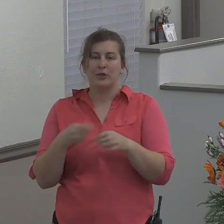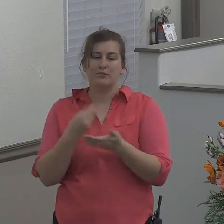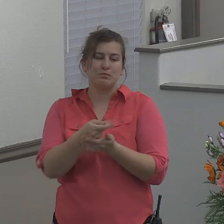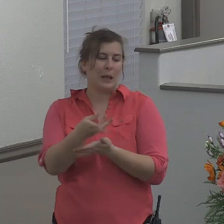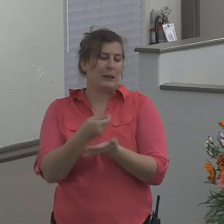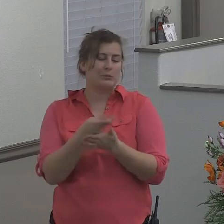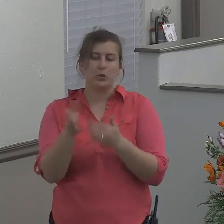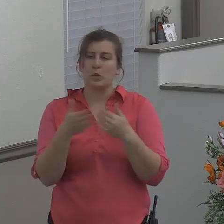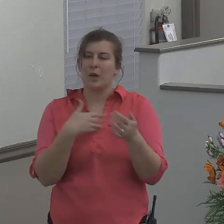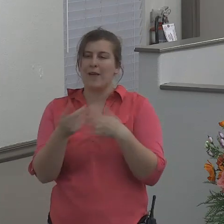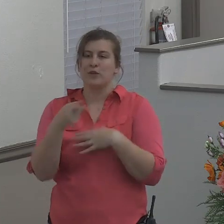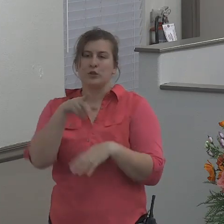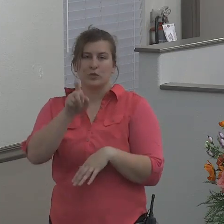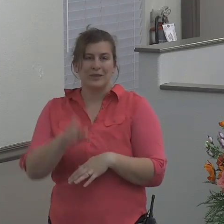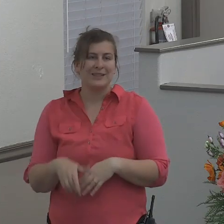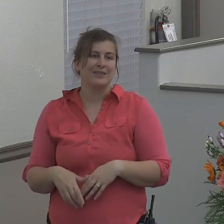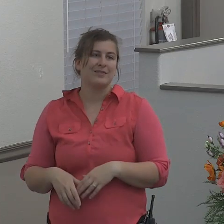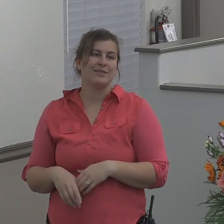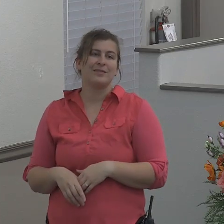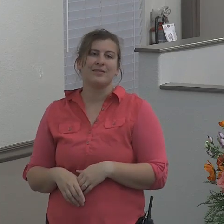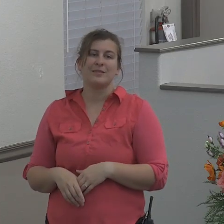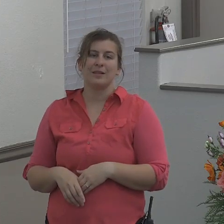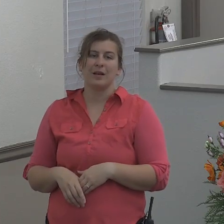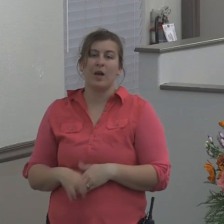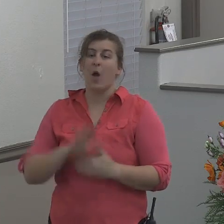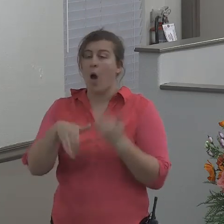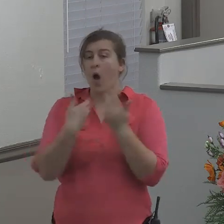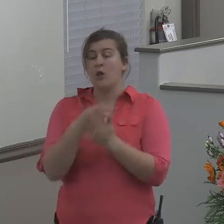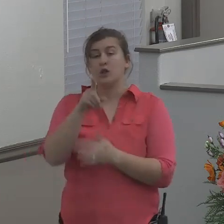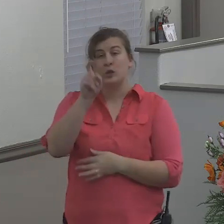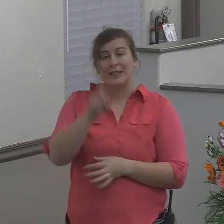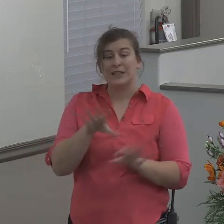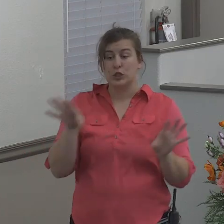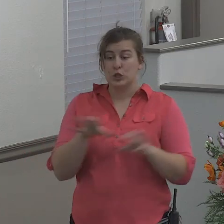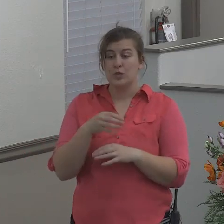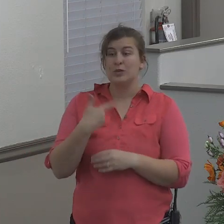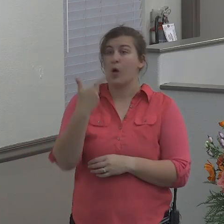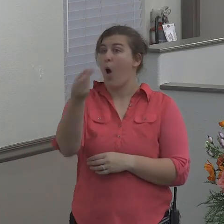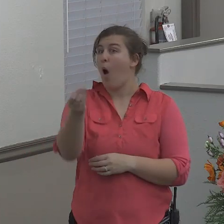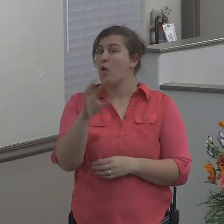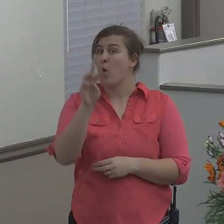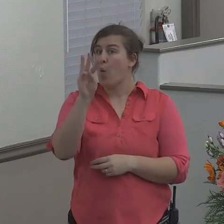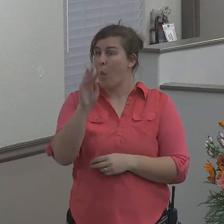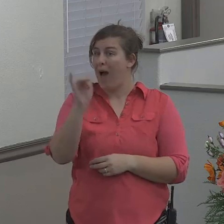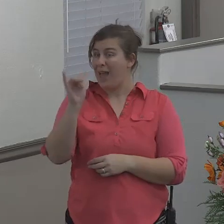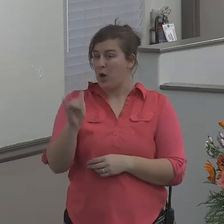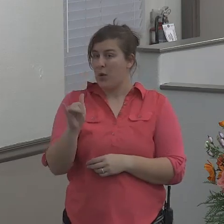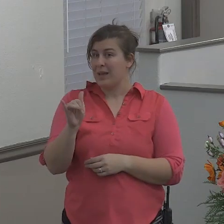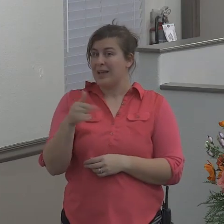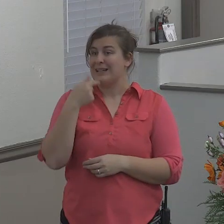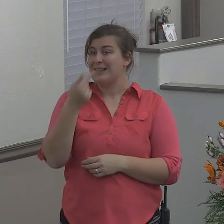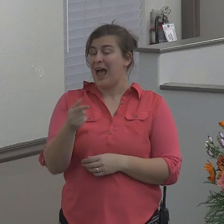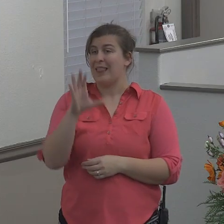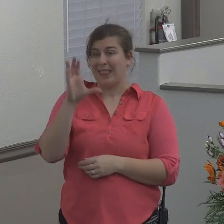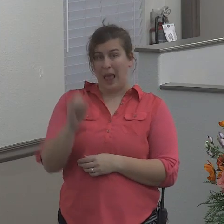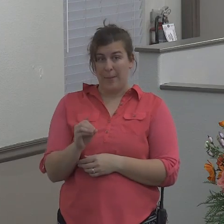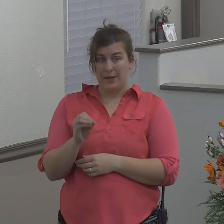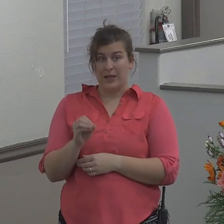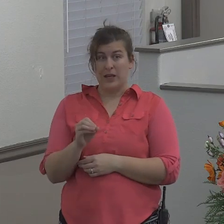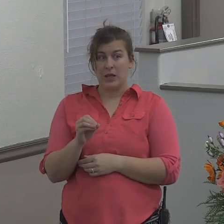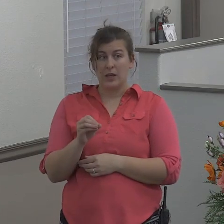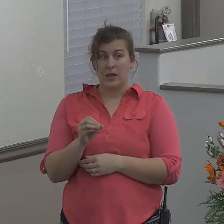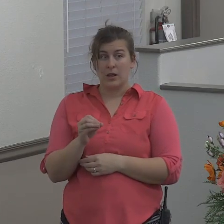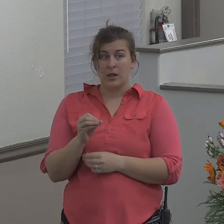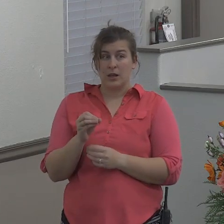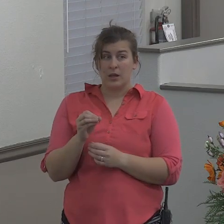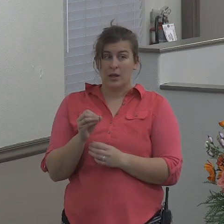where all the money is and all you need to do is to go to Wyoming and tell the rest of the company the keys to being